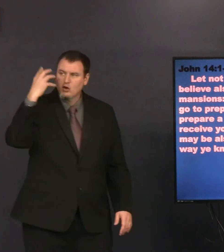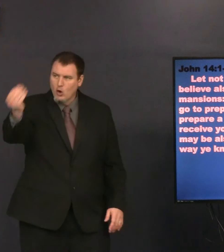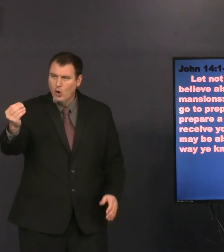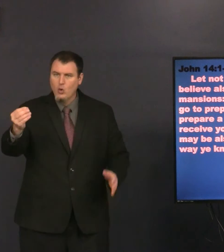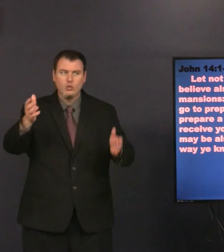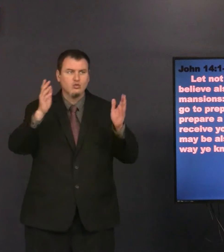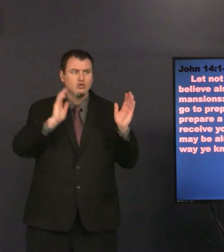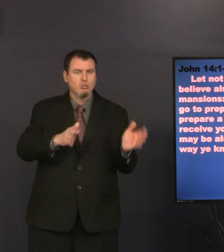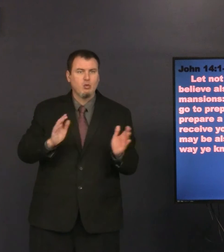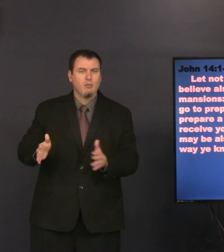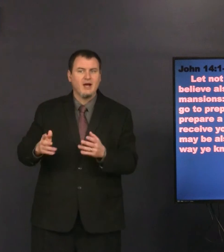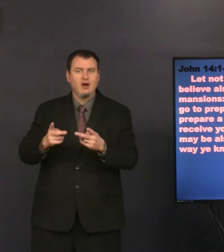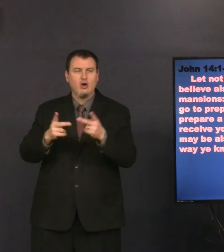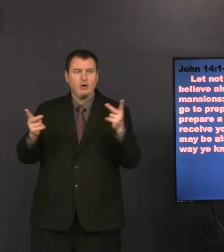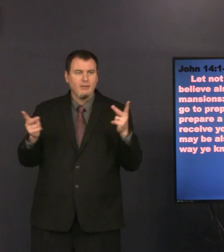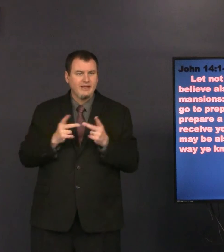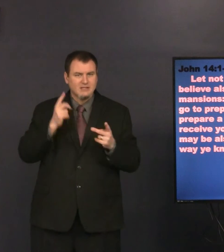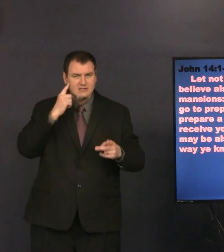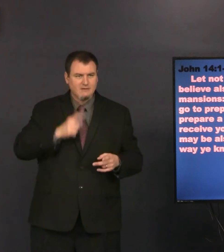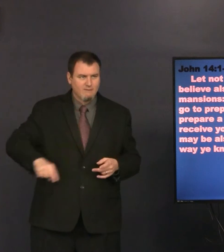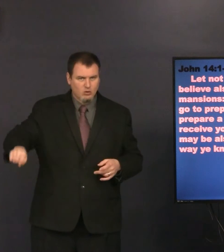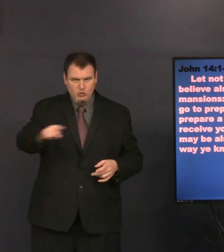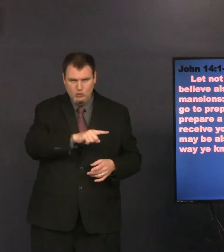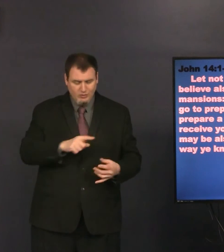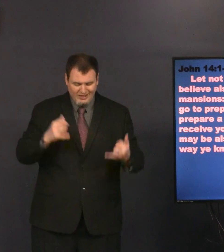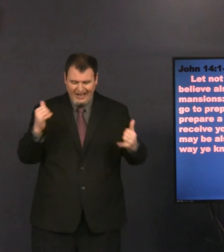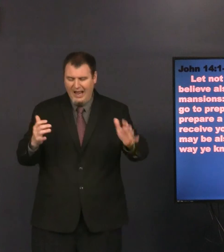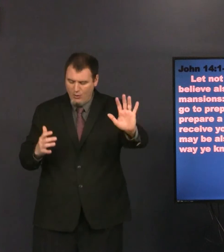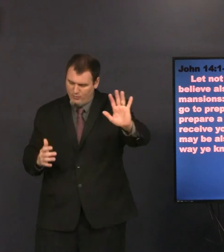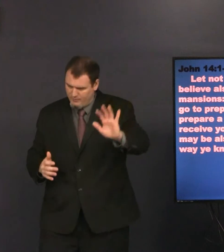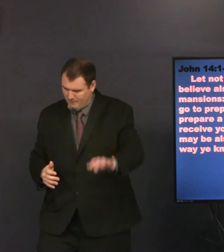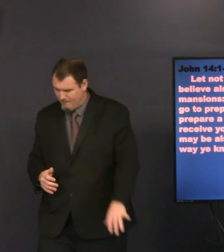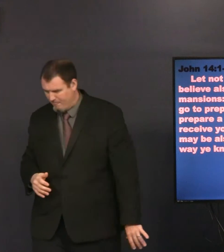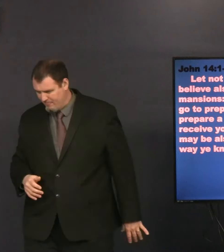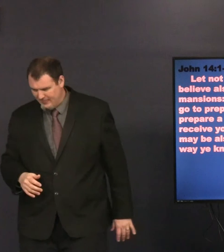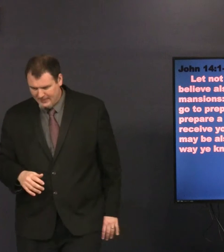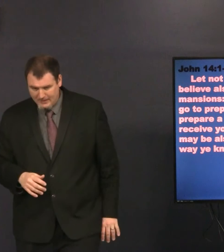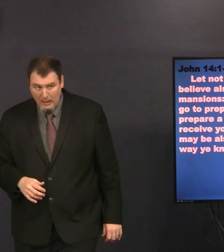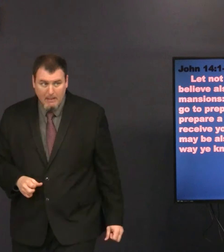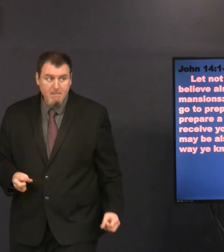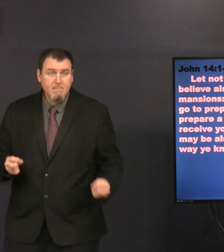I go to prepare a place for you. Now, I go